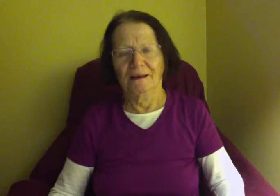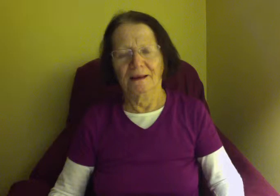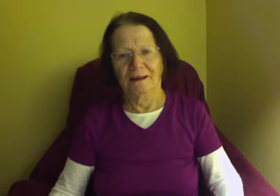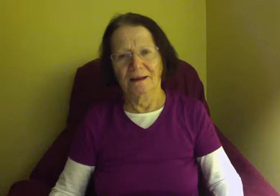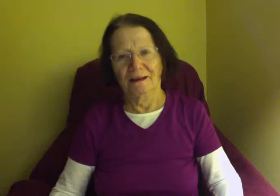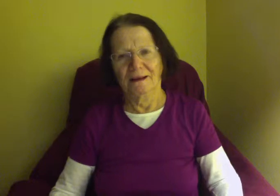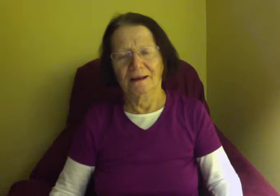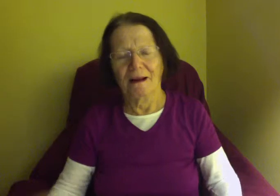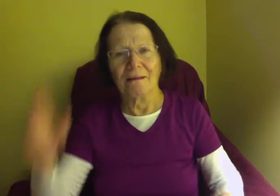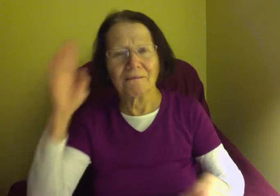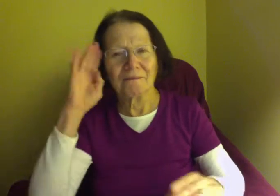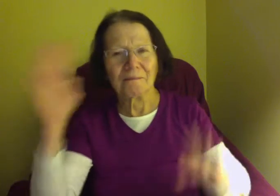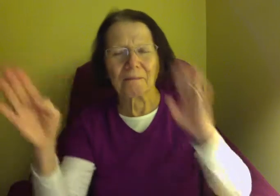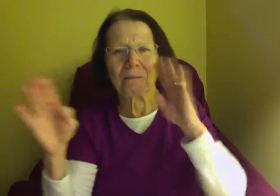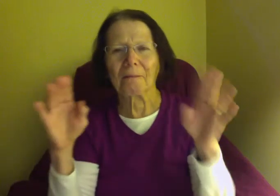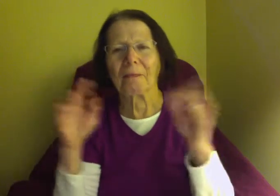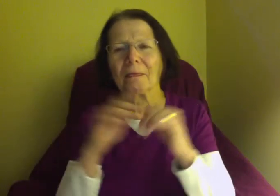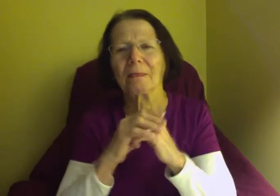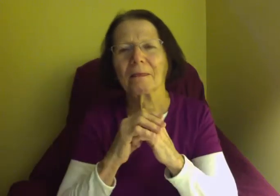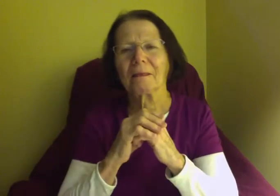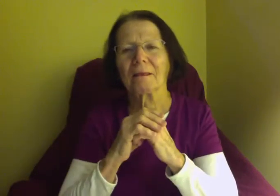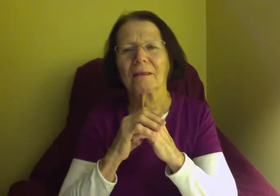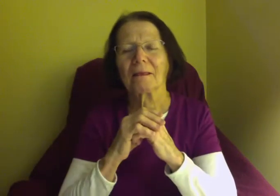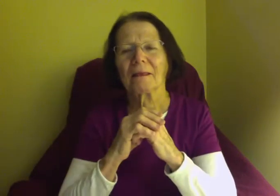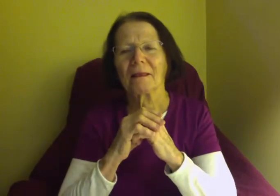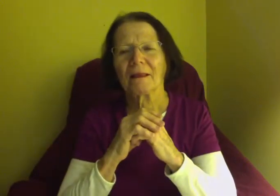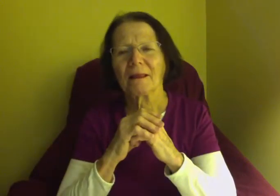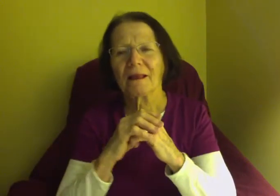view she lots of hmm